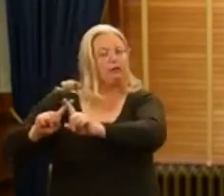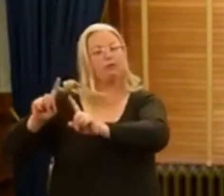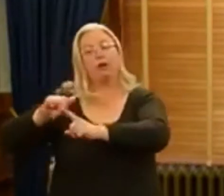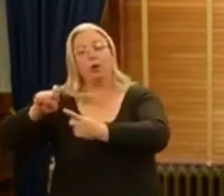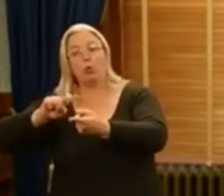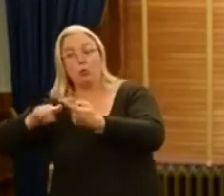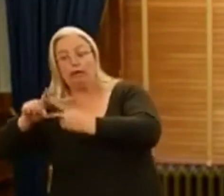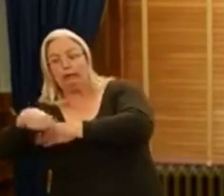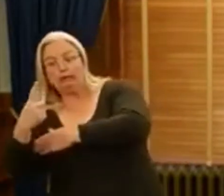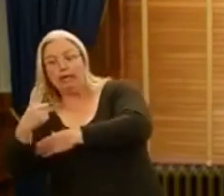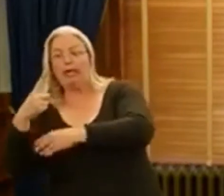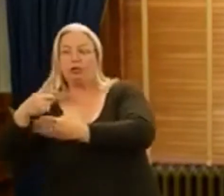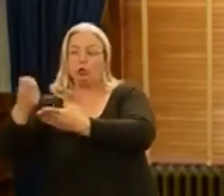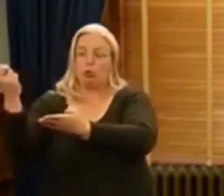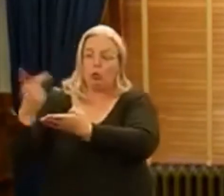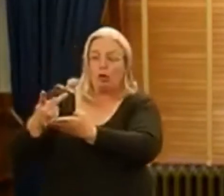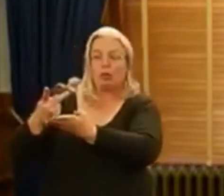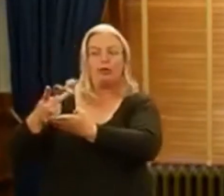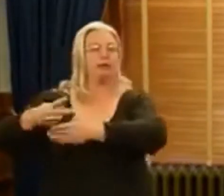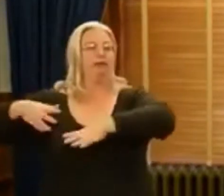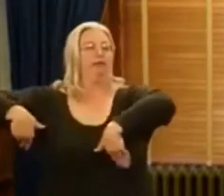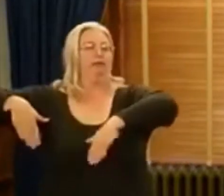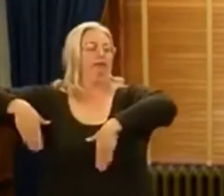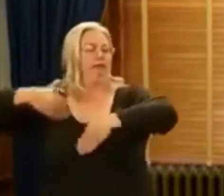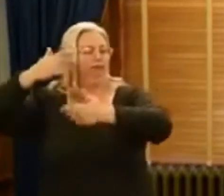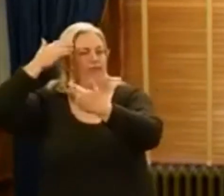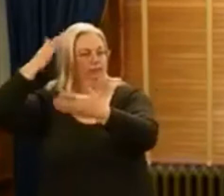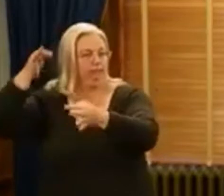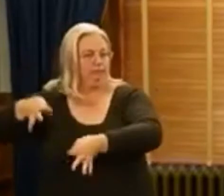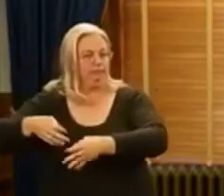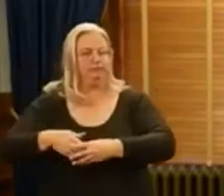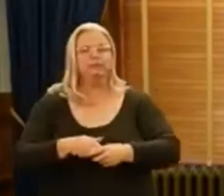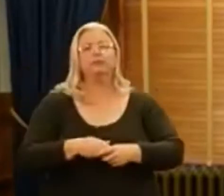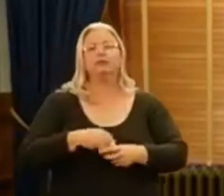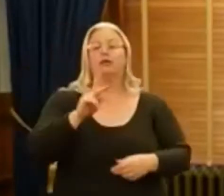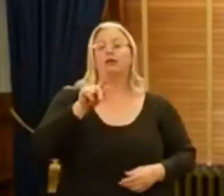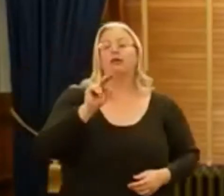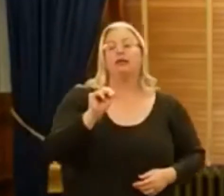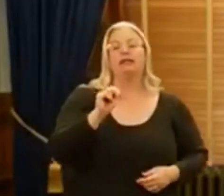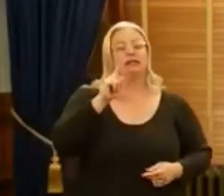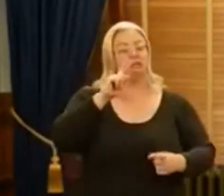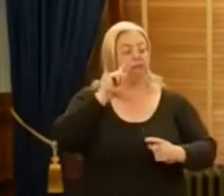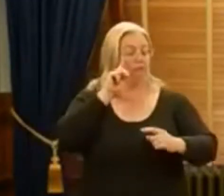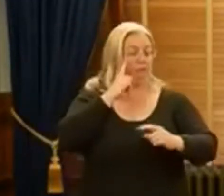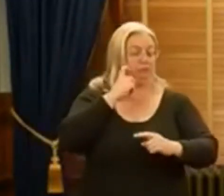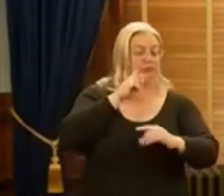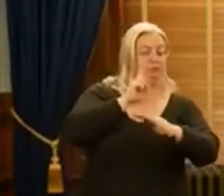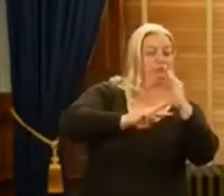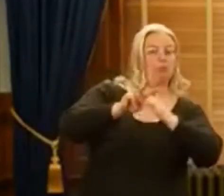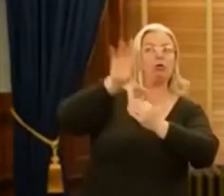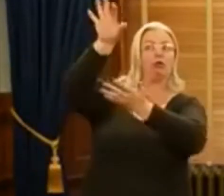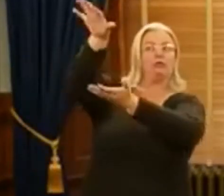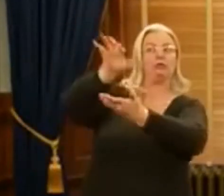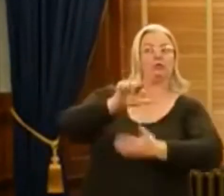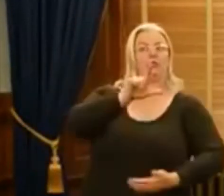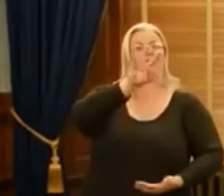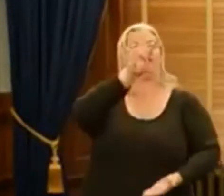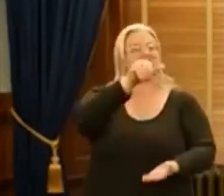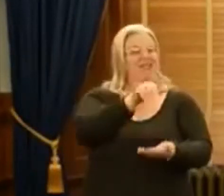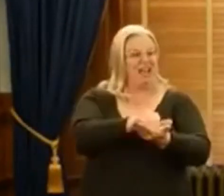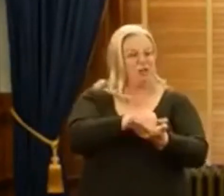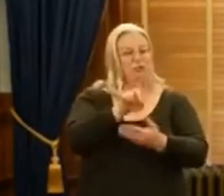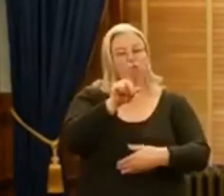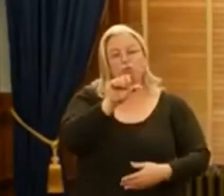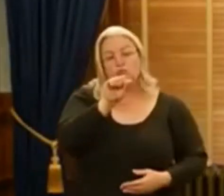use authorization has been set. Kansas is estimated to receive 24,000